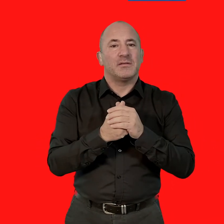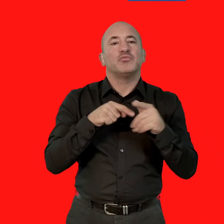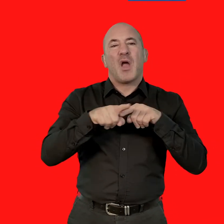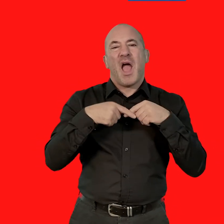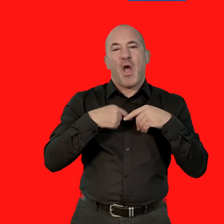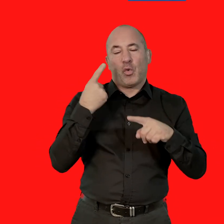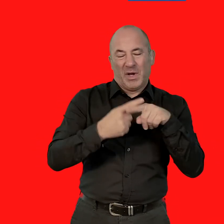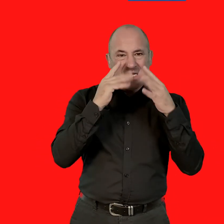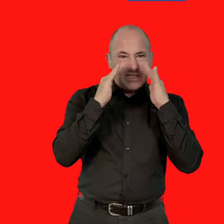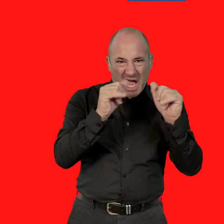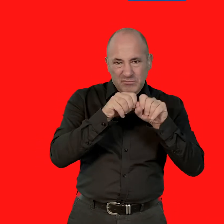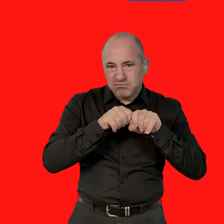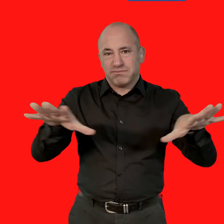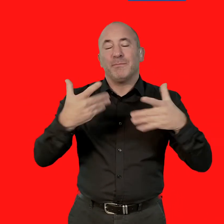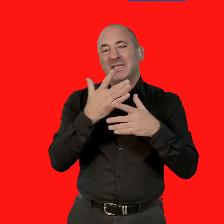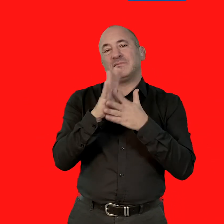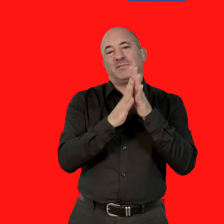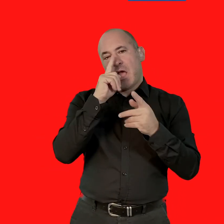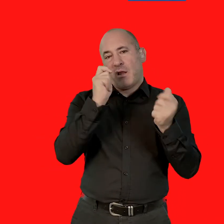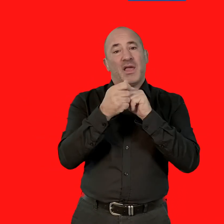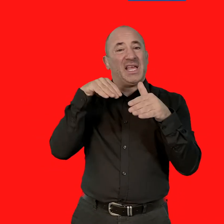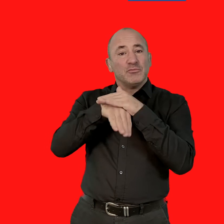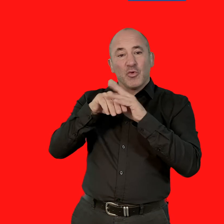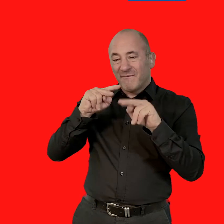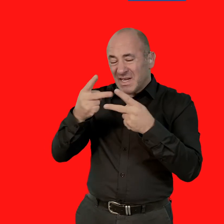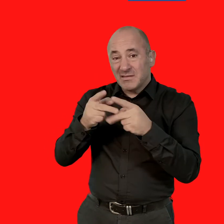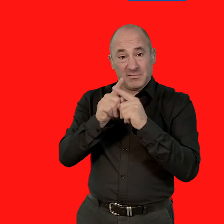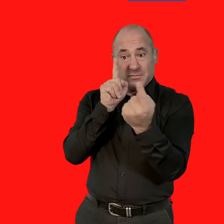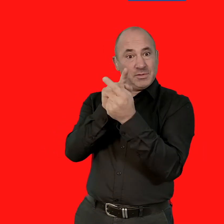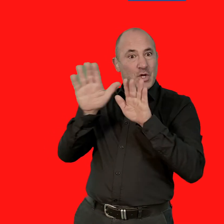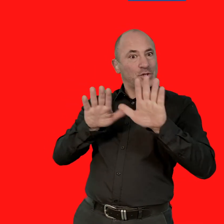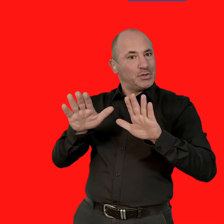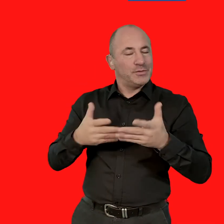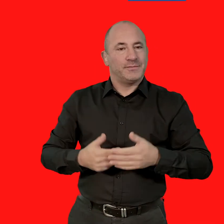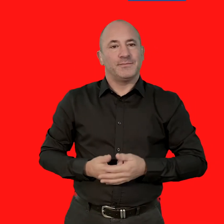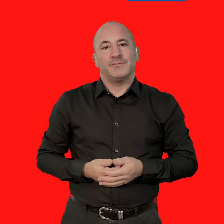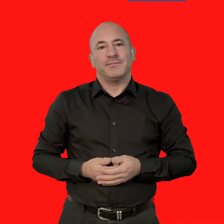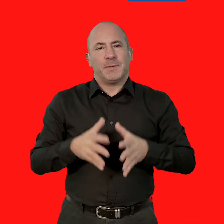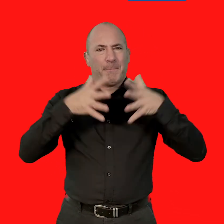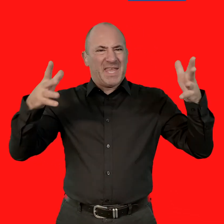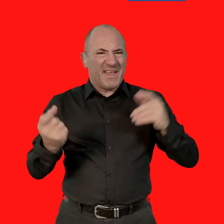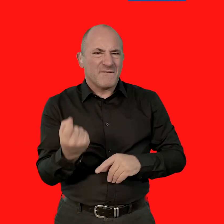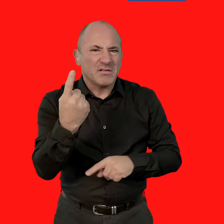Rollout of rapid testing will enable indoor visits, including contact. Large events.